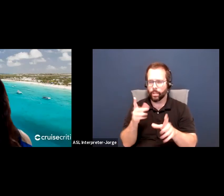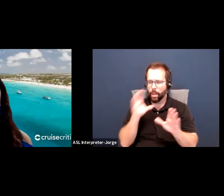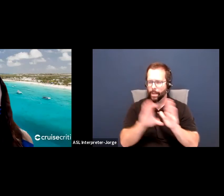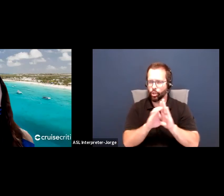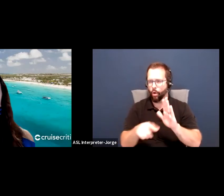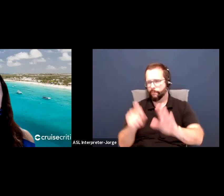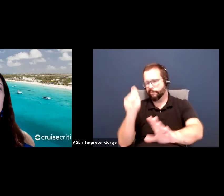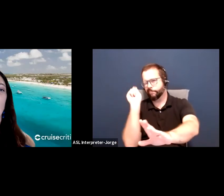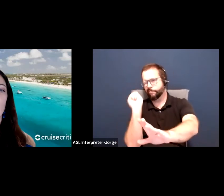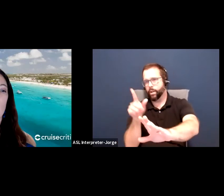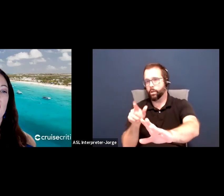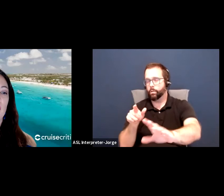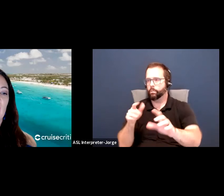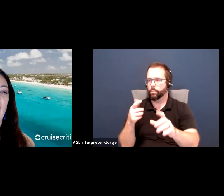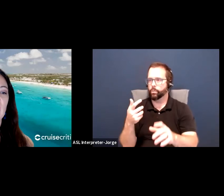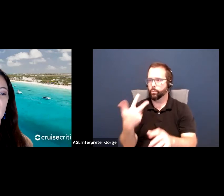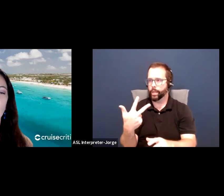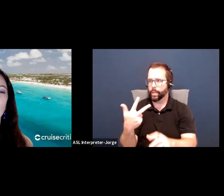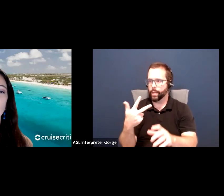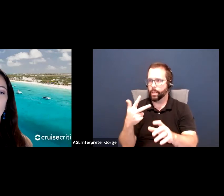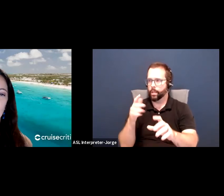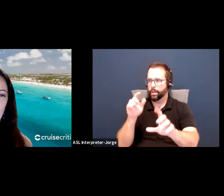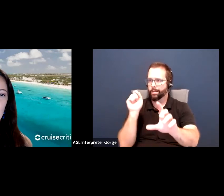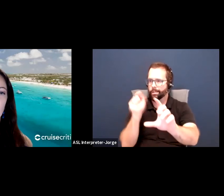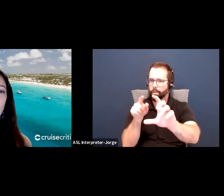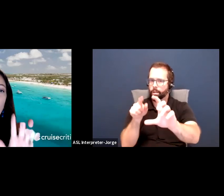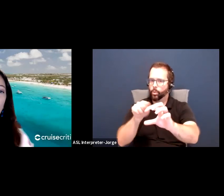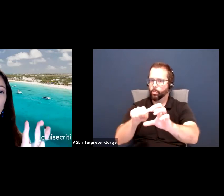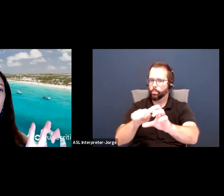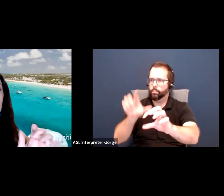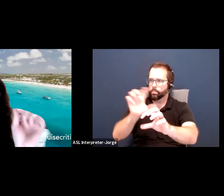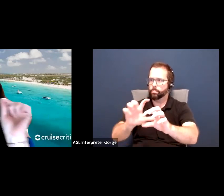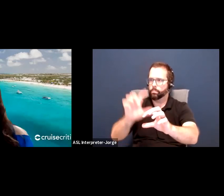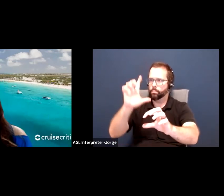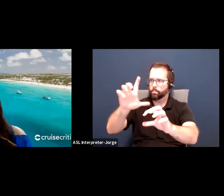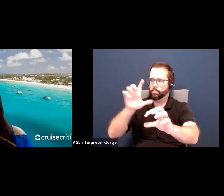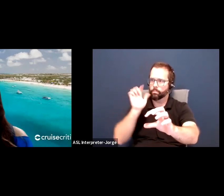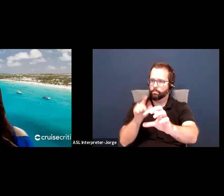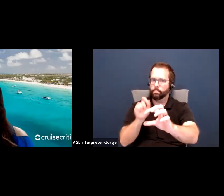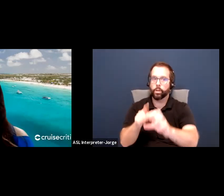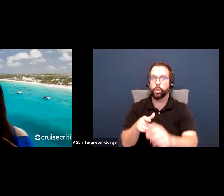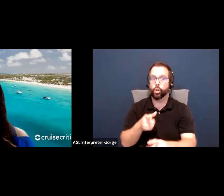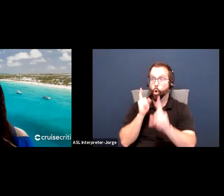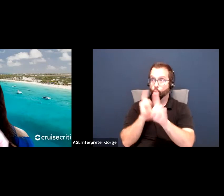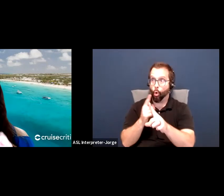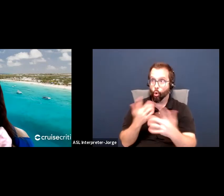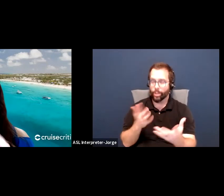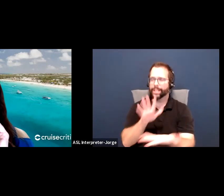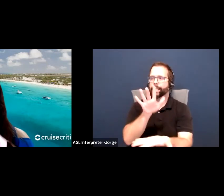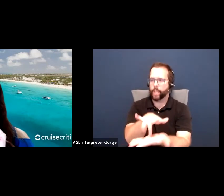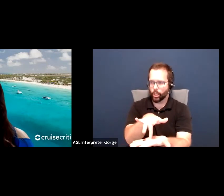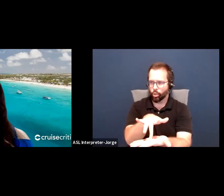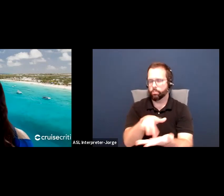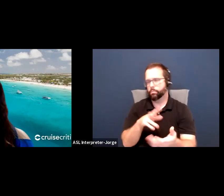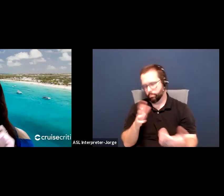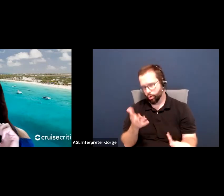target. So on here, when you're doing planning, the goal is the center of the target. That's what